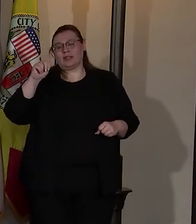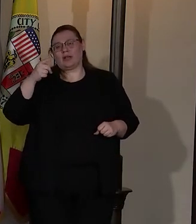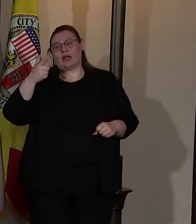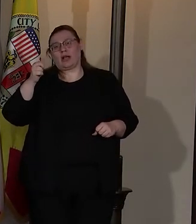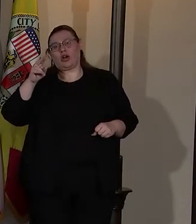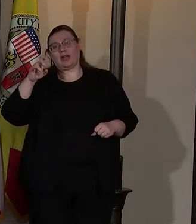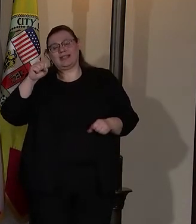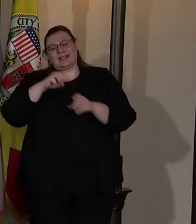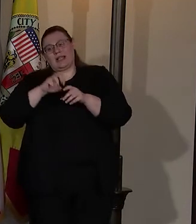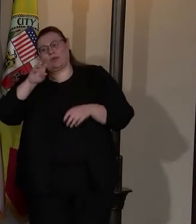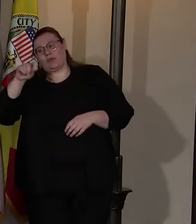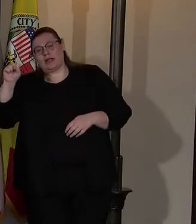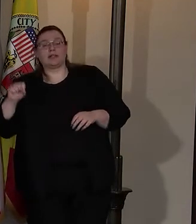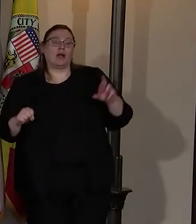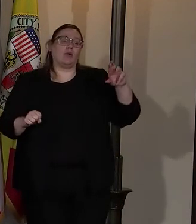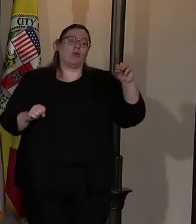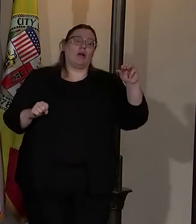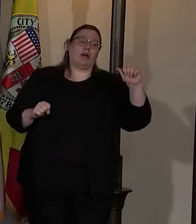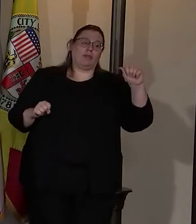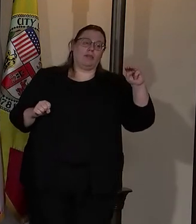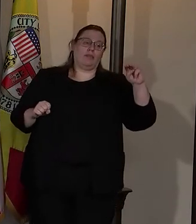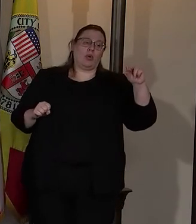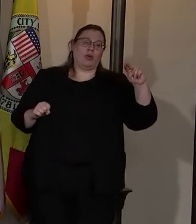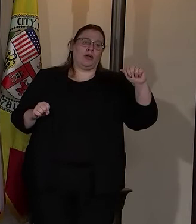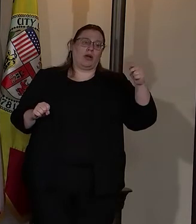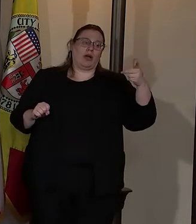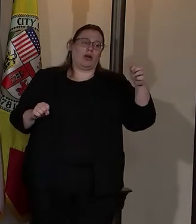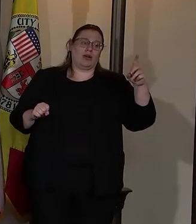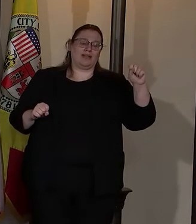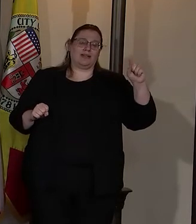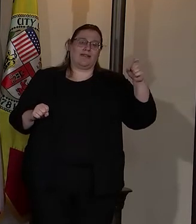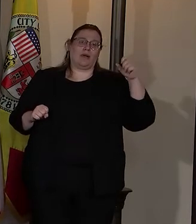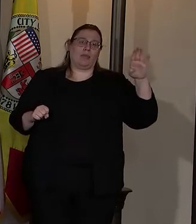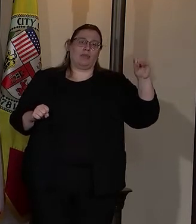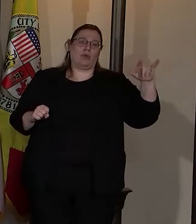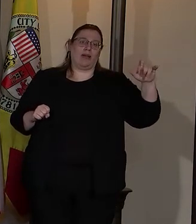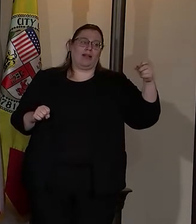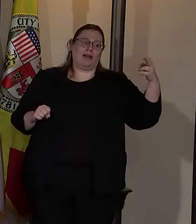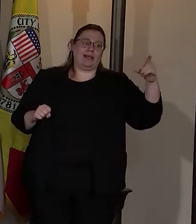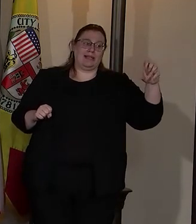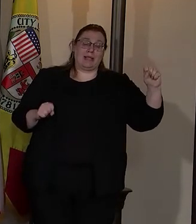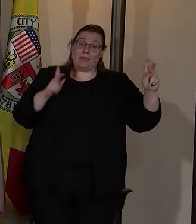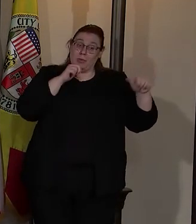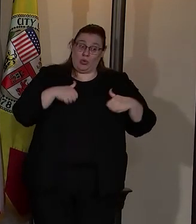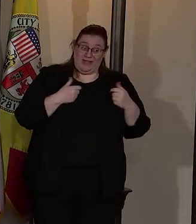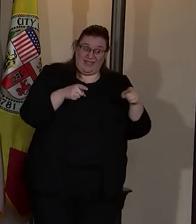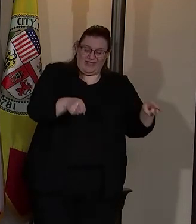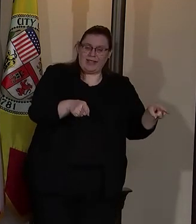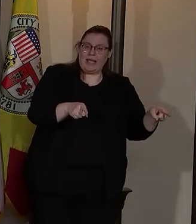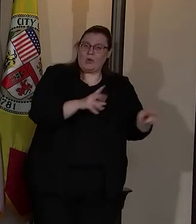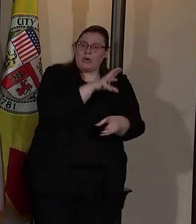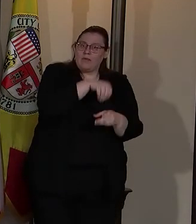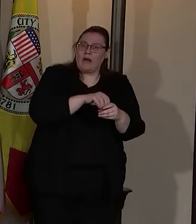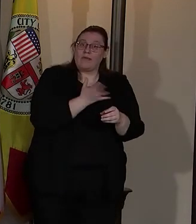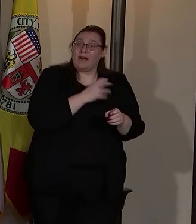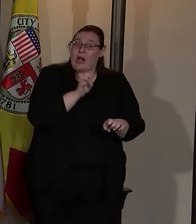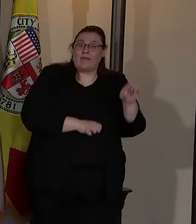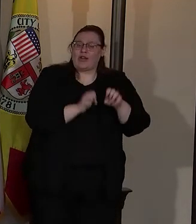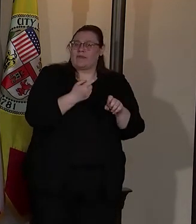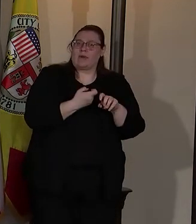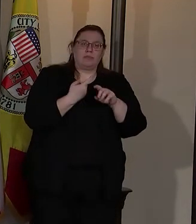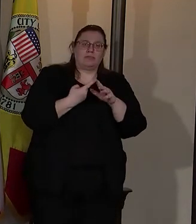and in Ramona Gardens in Boyle Heights. And the residents were part of this evaluation from the first day.